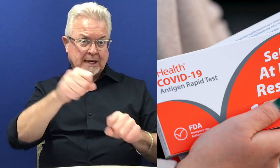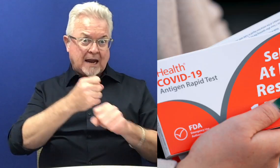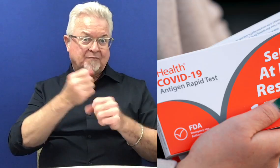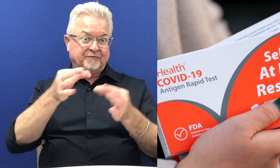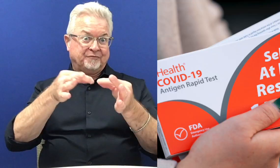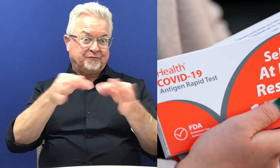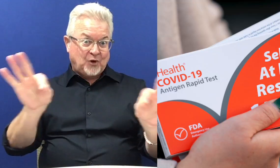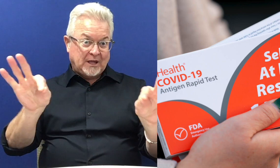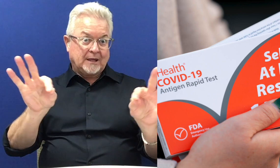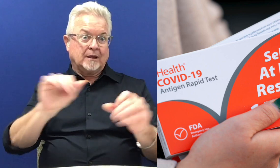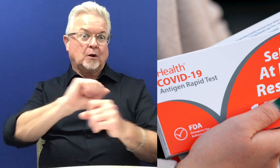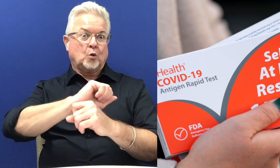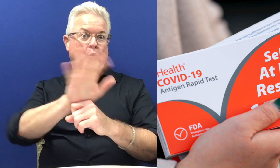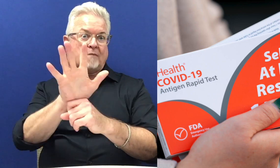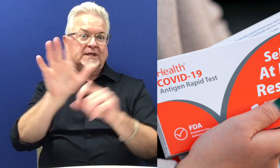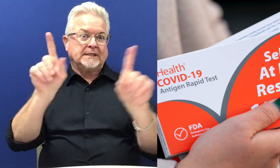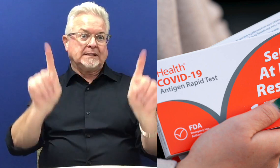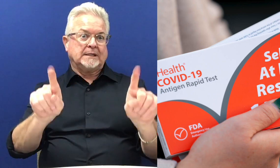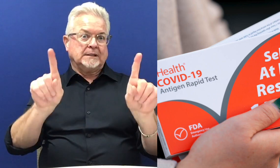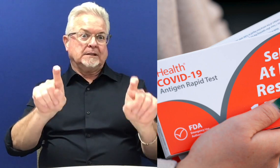You know, you can get a free test for COVID.